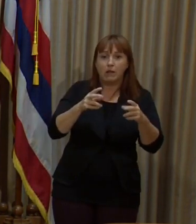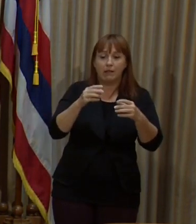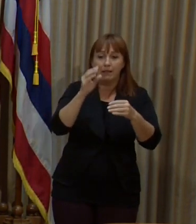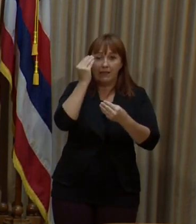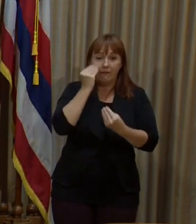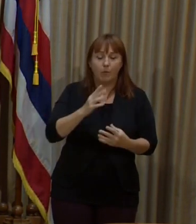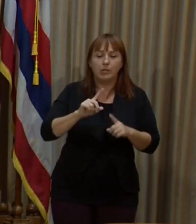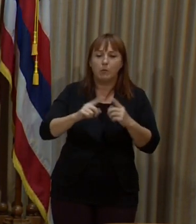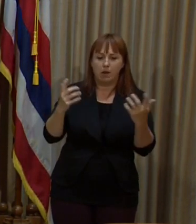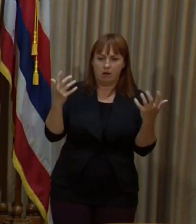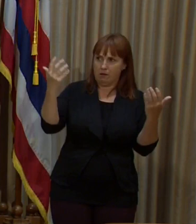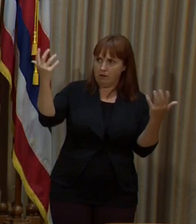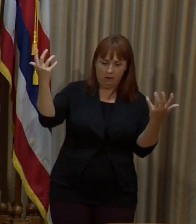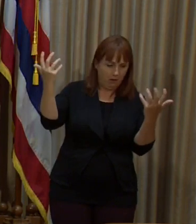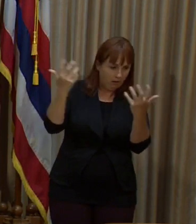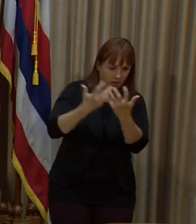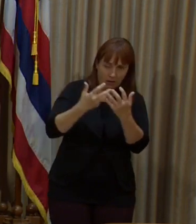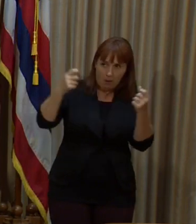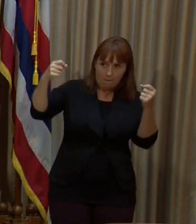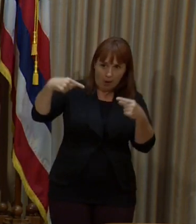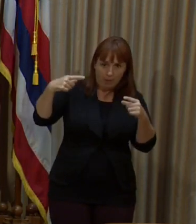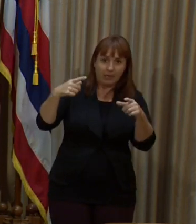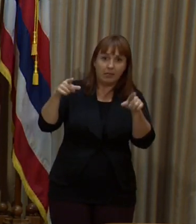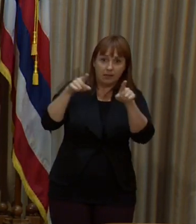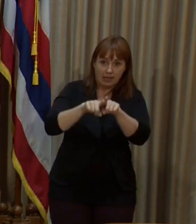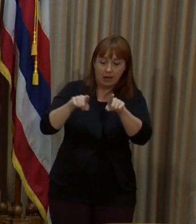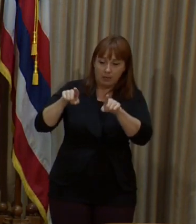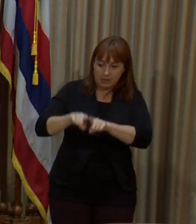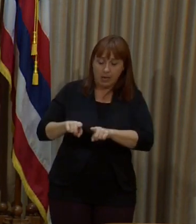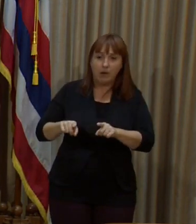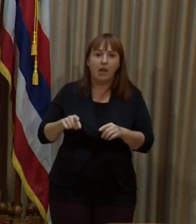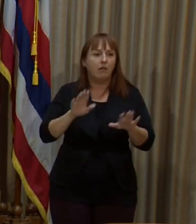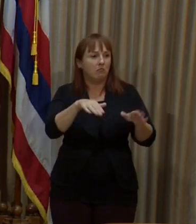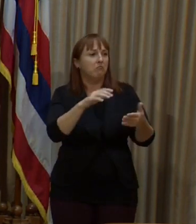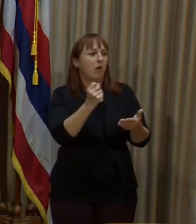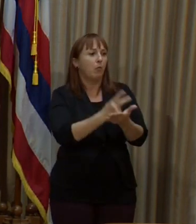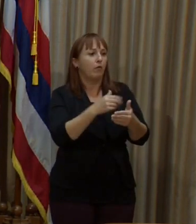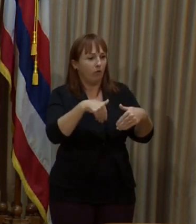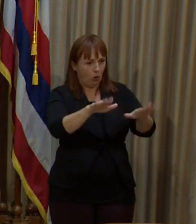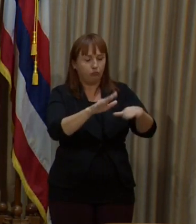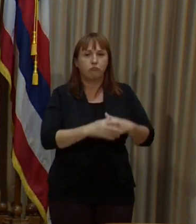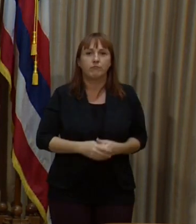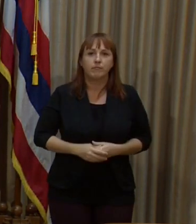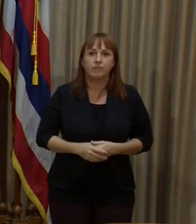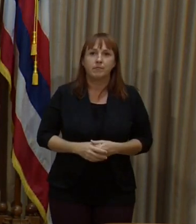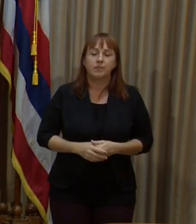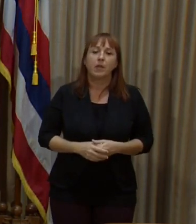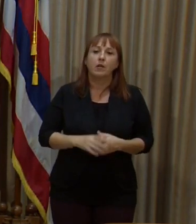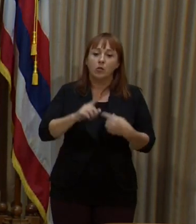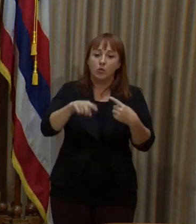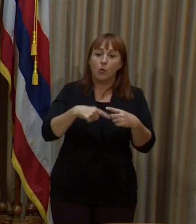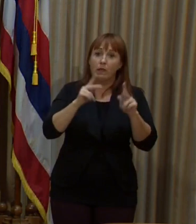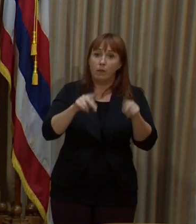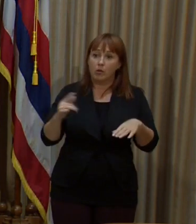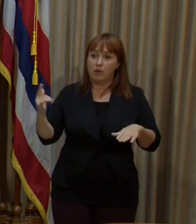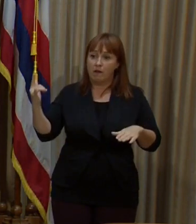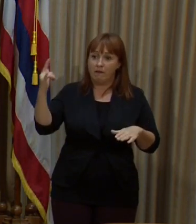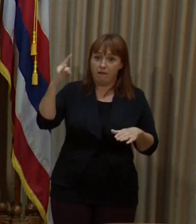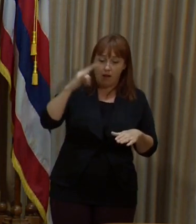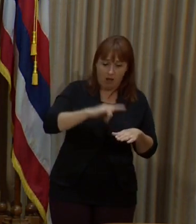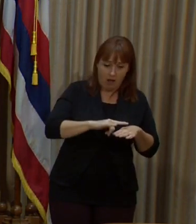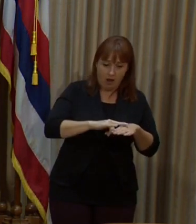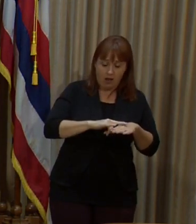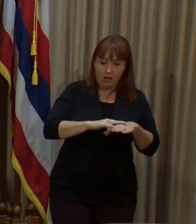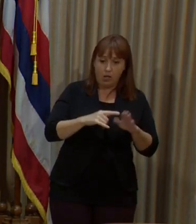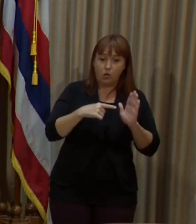information is the same and then it'll just turn you back to, yeah, you're cleared. So when the when the traveler goes through, they'll show the